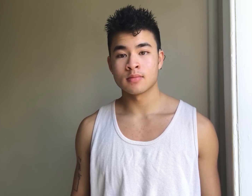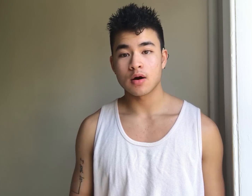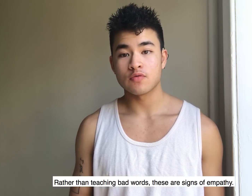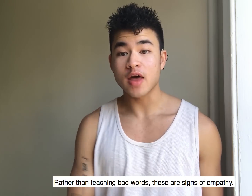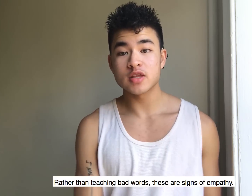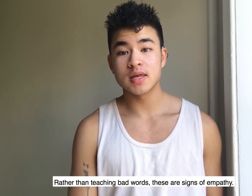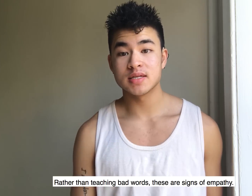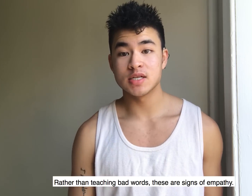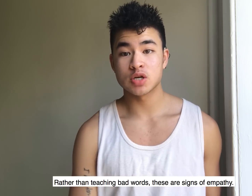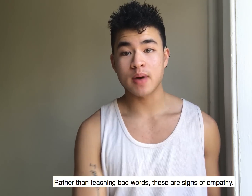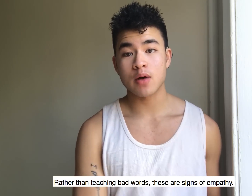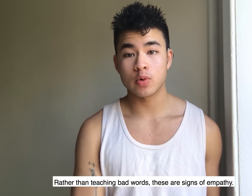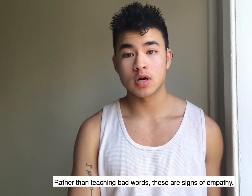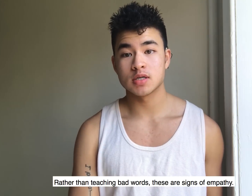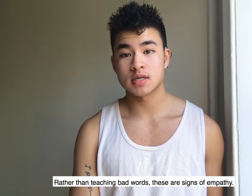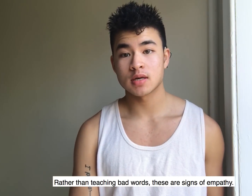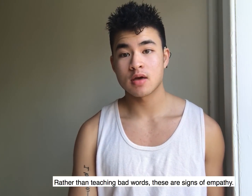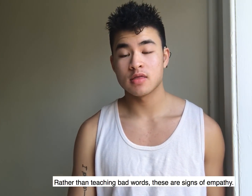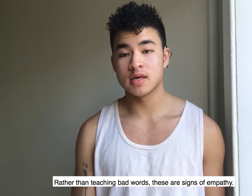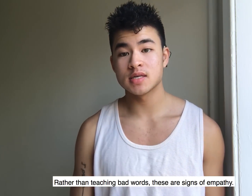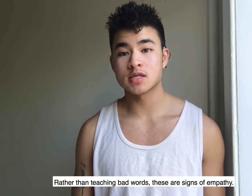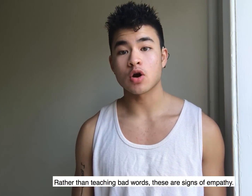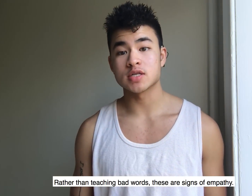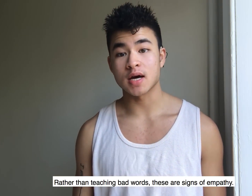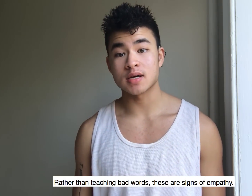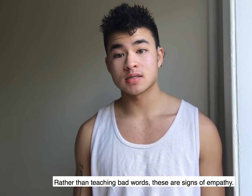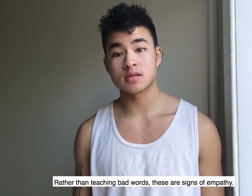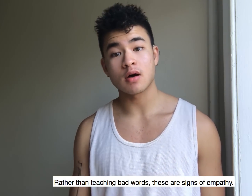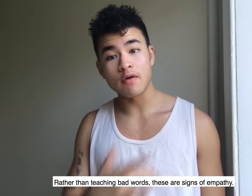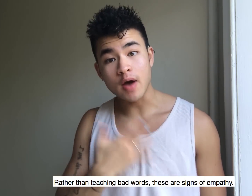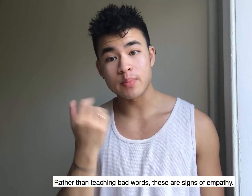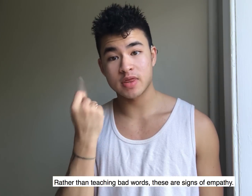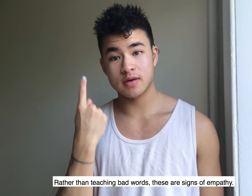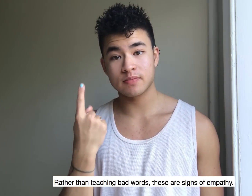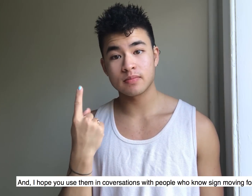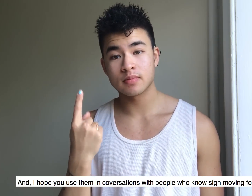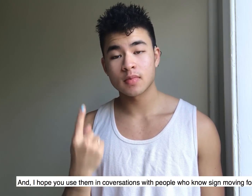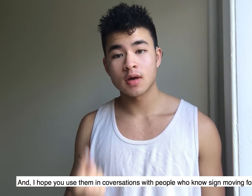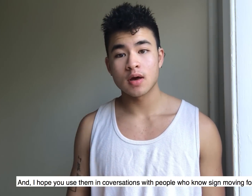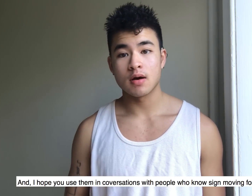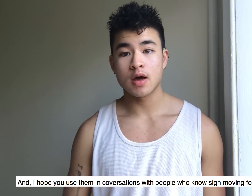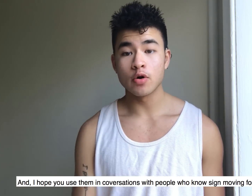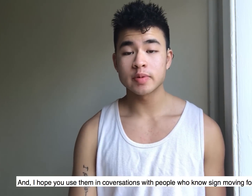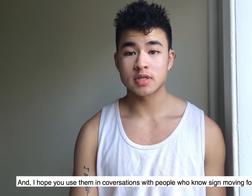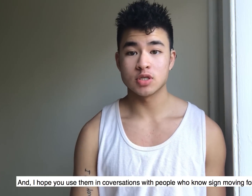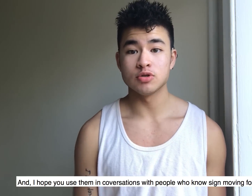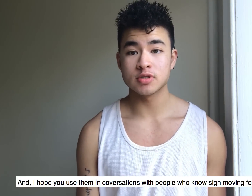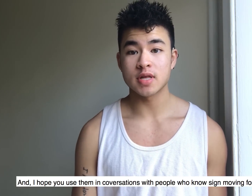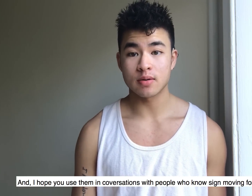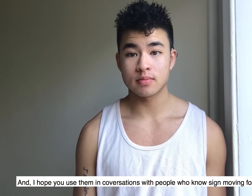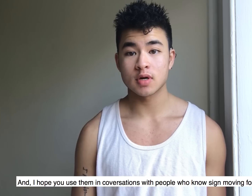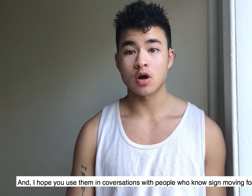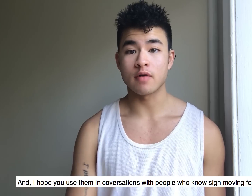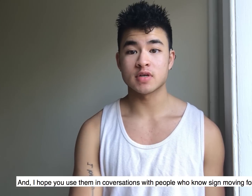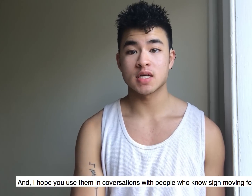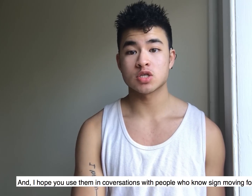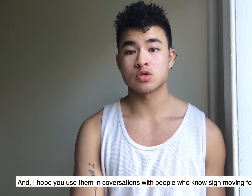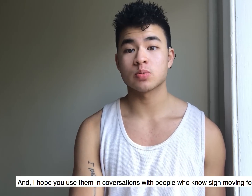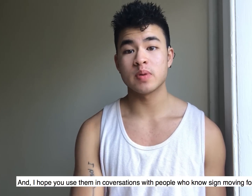rather than teaching bad words these are signs of empathy and I hope that you use them in conversations with